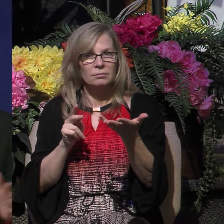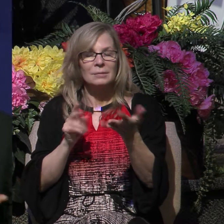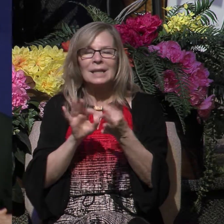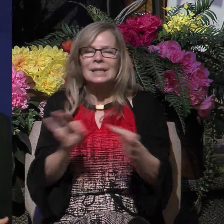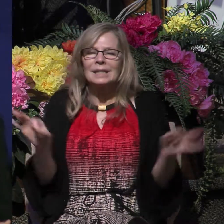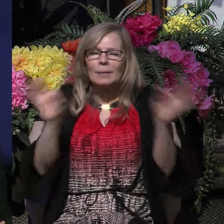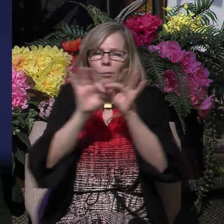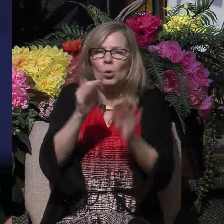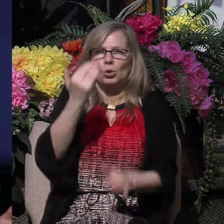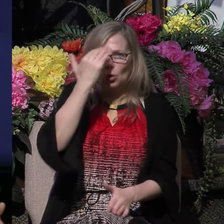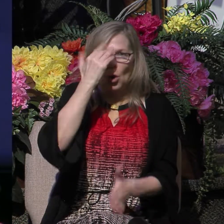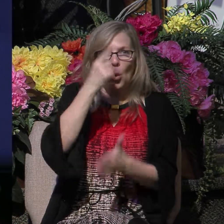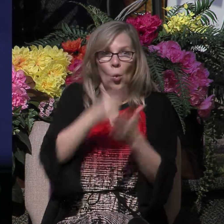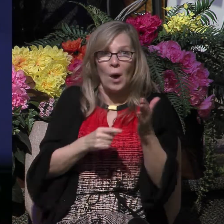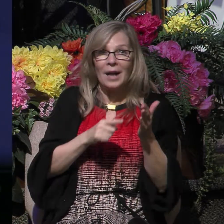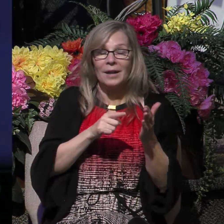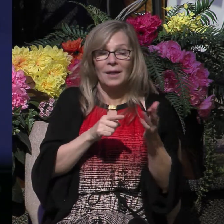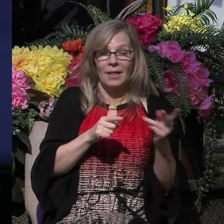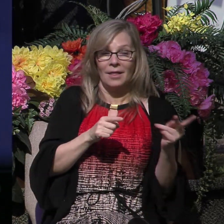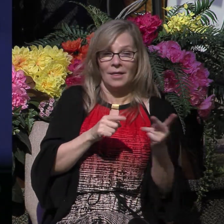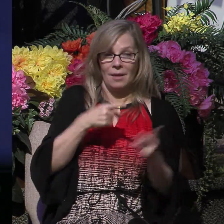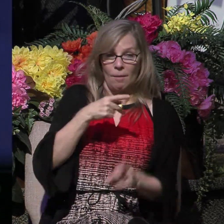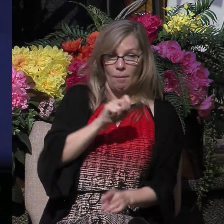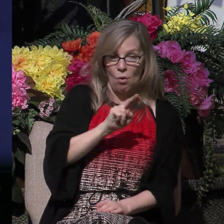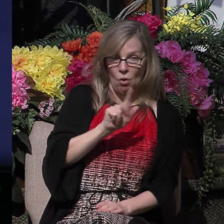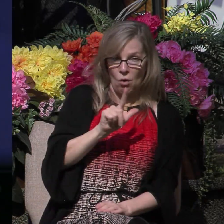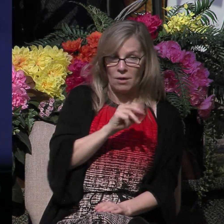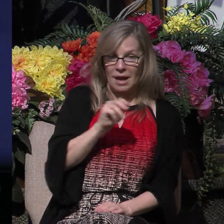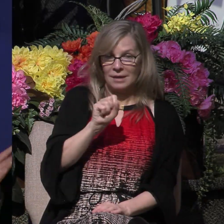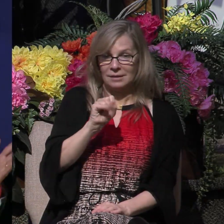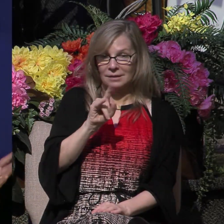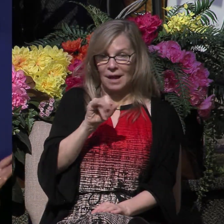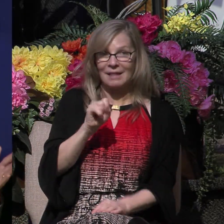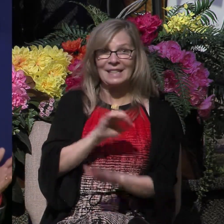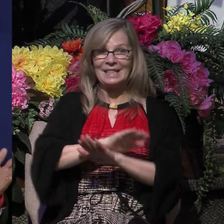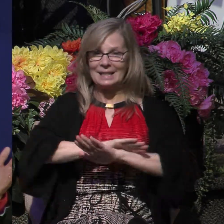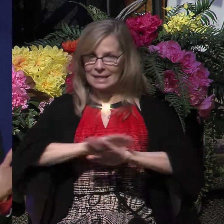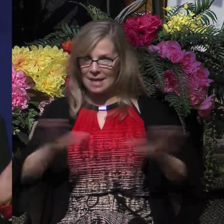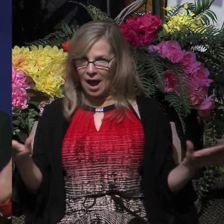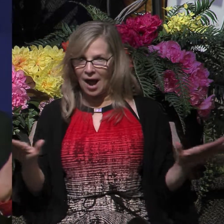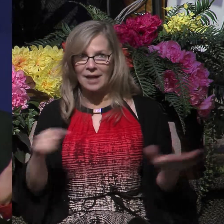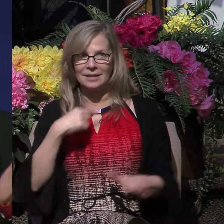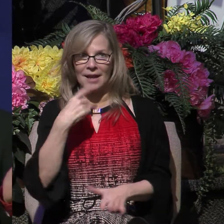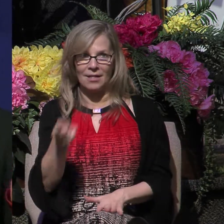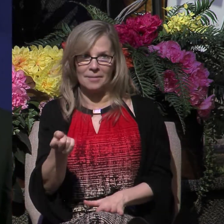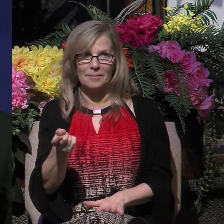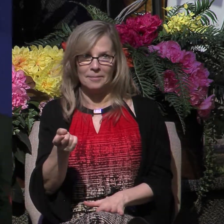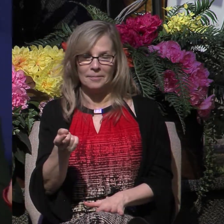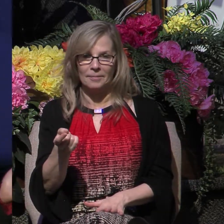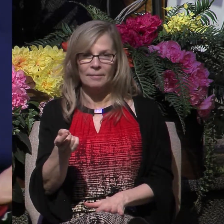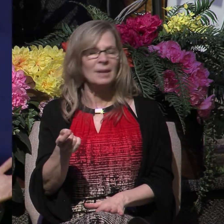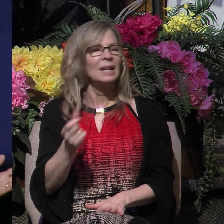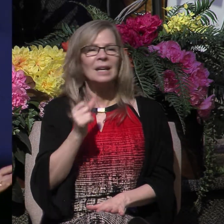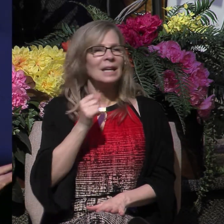not say to this man. First of all, they didn't tell him to join the newly established church in Philippi.